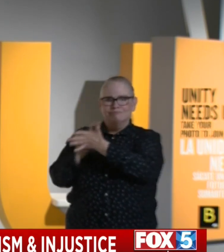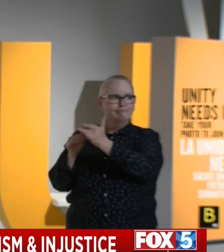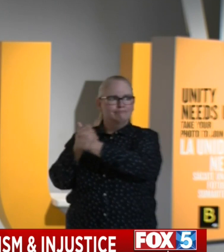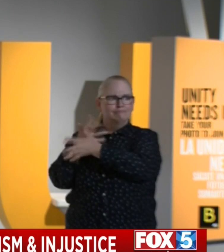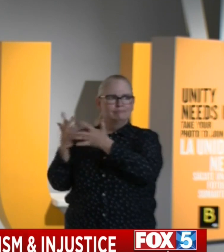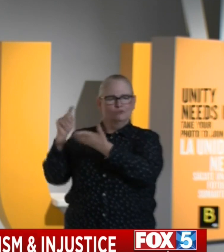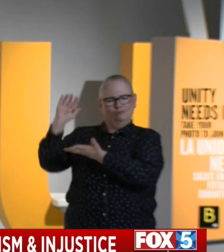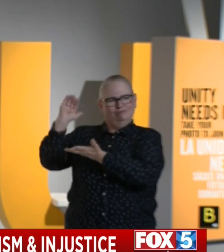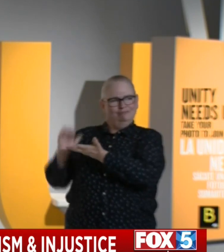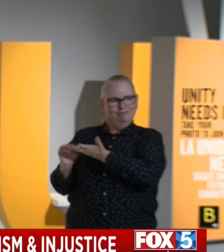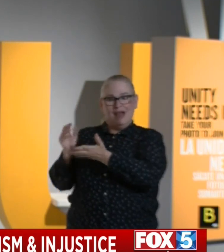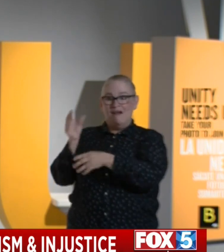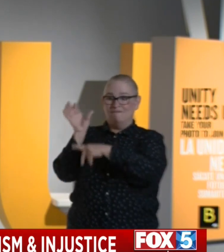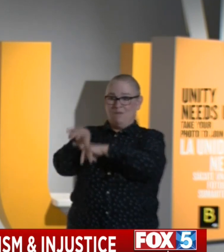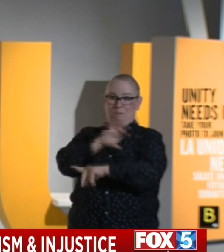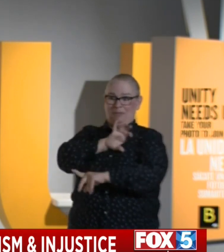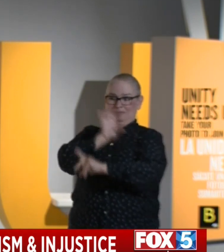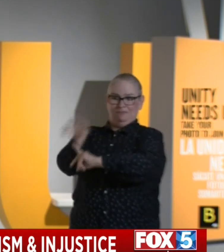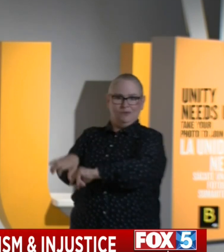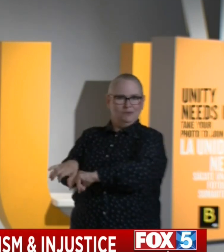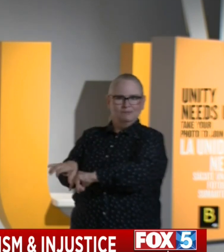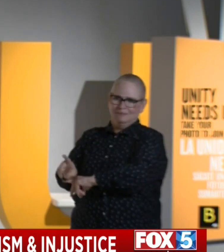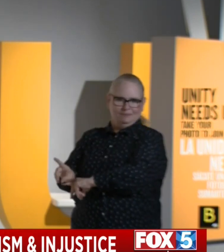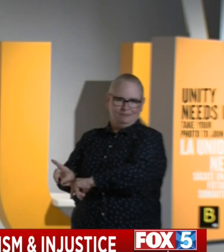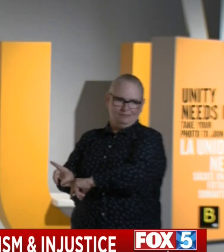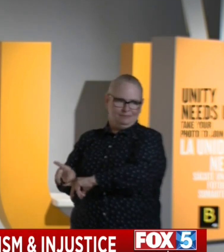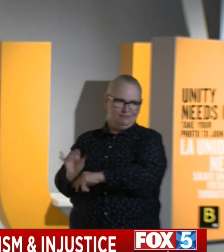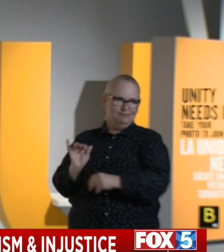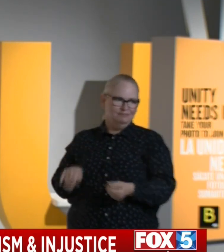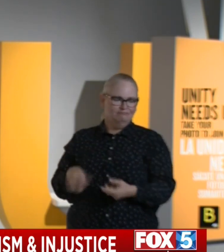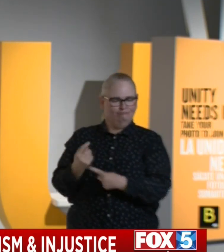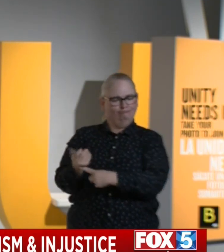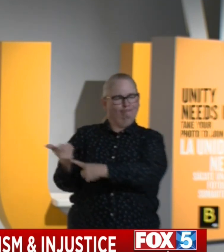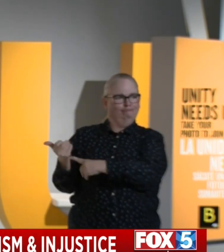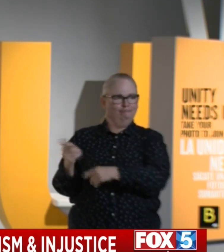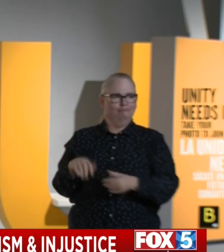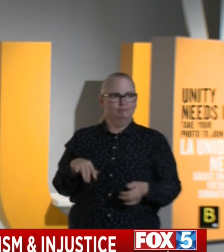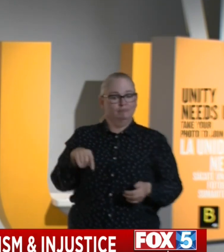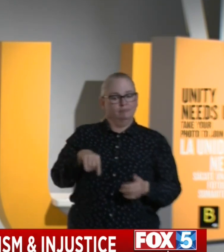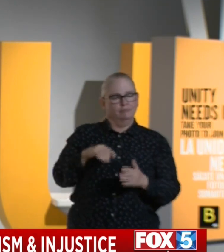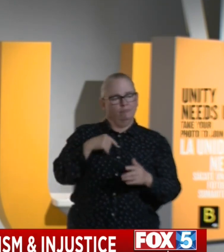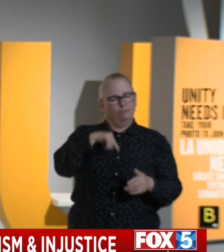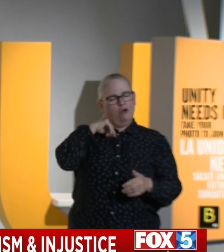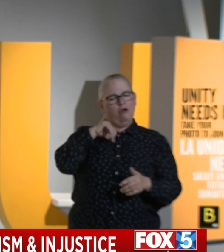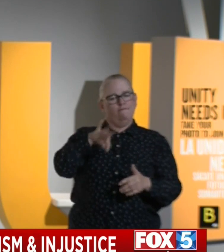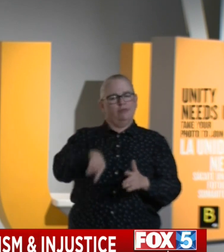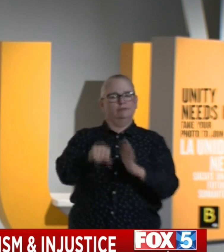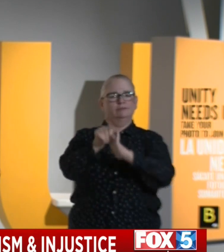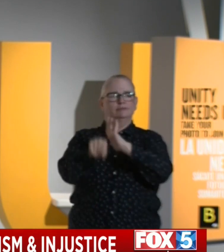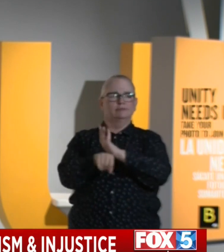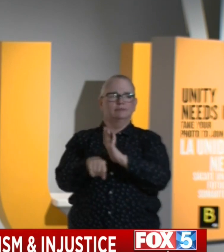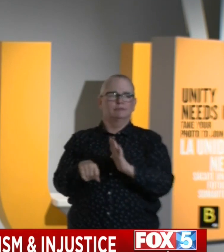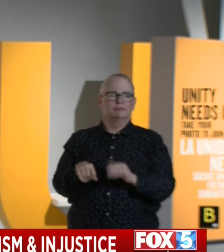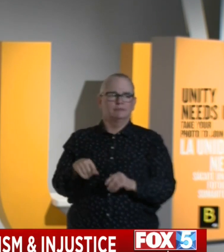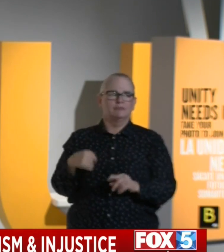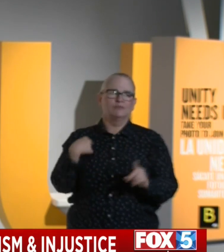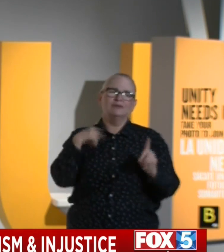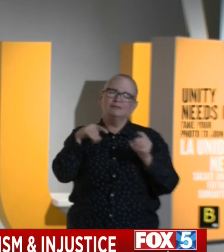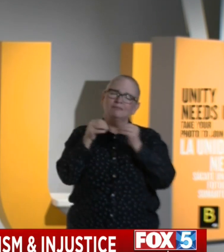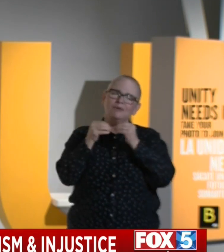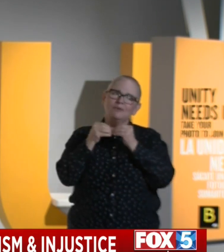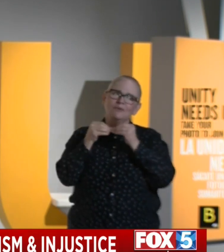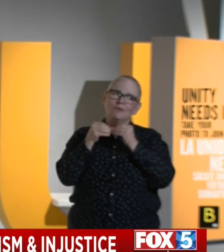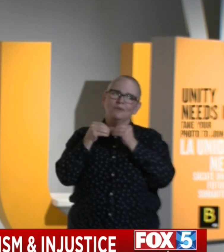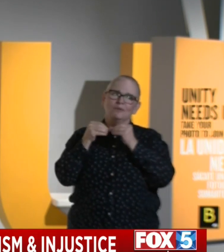proud of this state and the leadership that we advance to begin anew a conversation about broader criminal justice